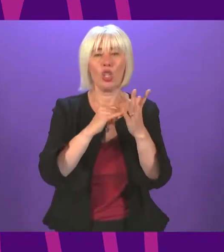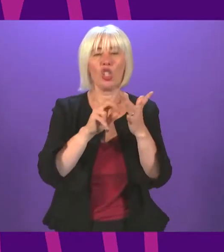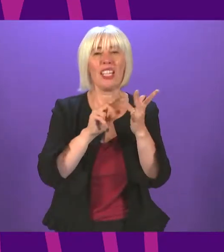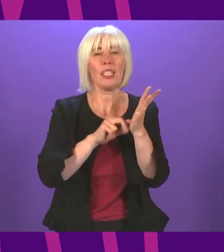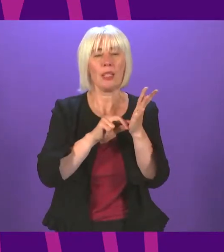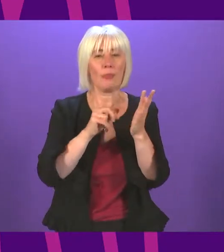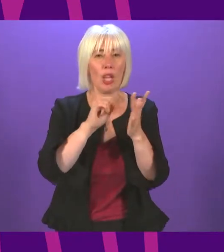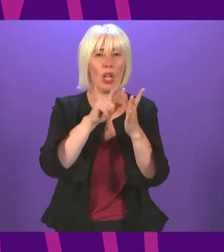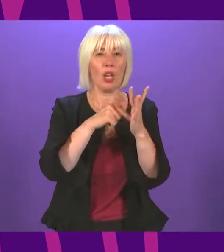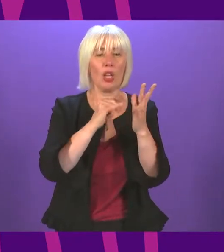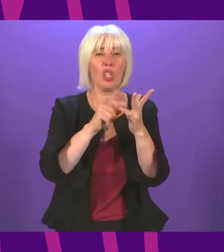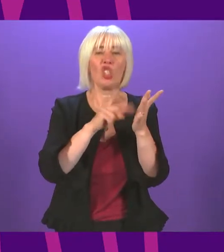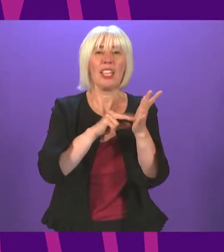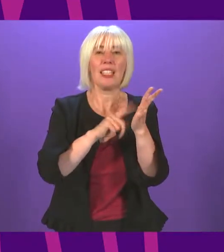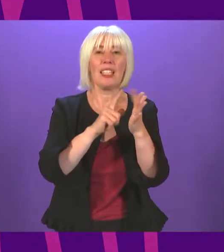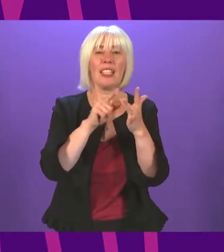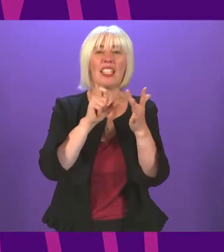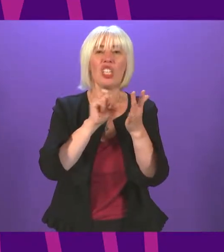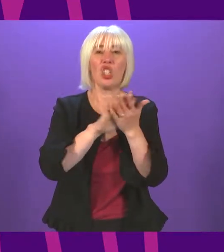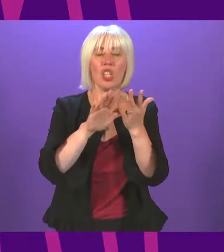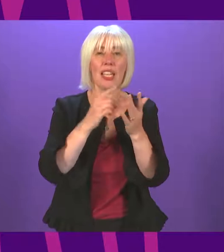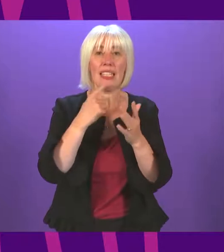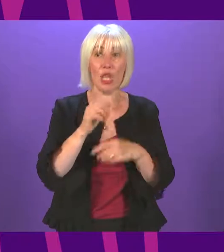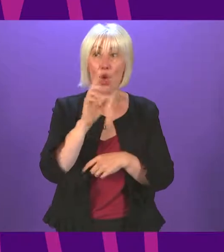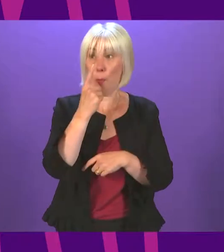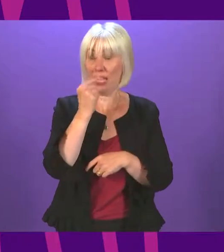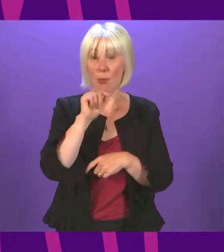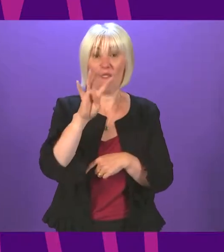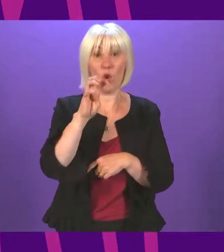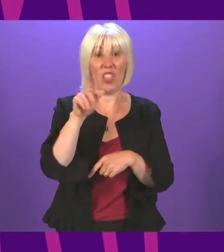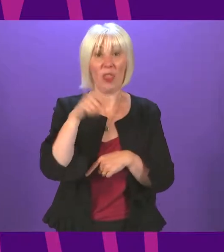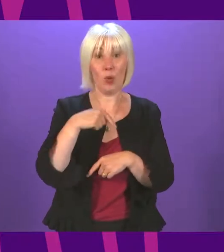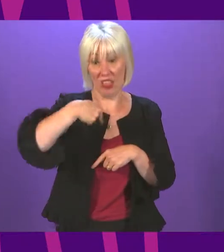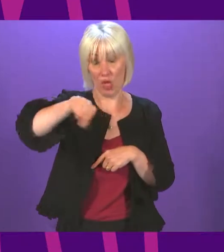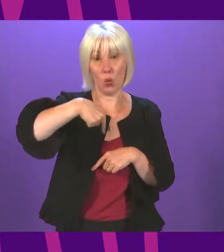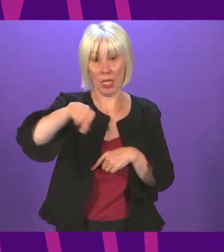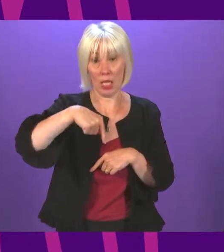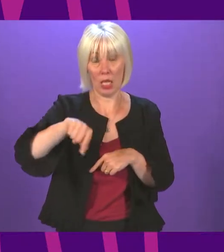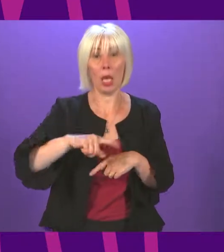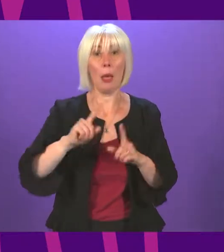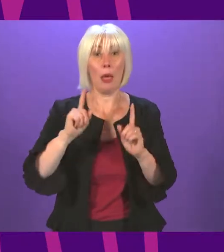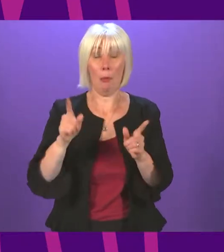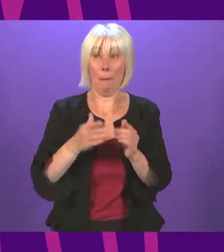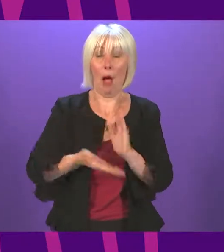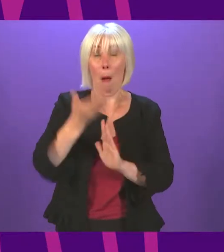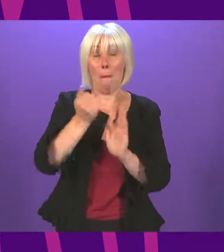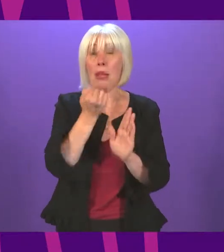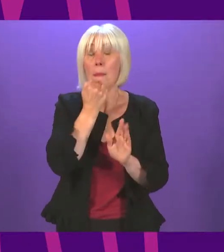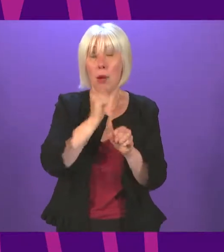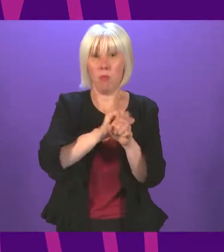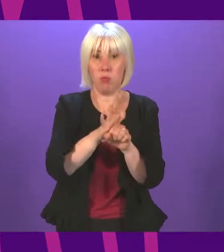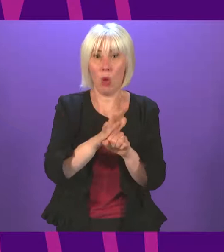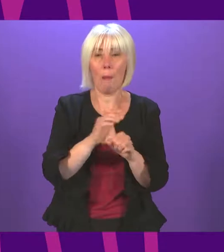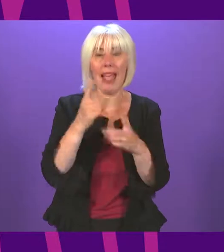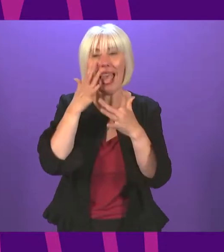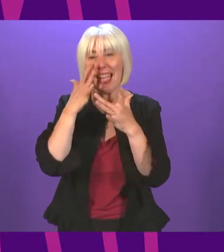of COVID could be as high as 14,000 a day this week. Test and protect yet is still understaffed and struggling.